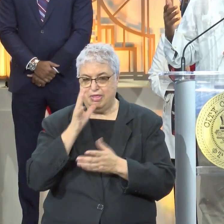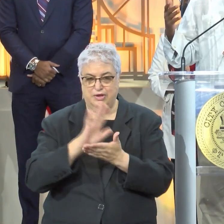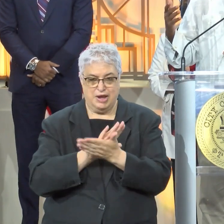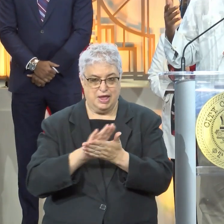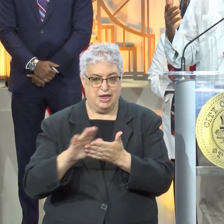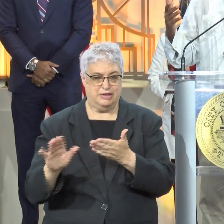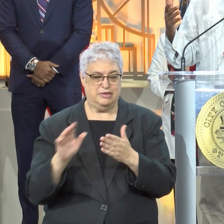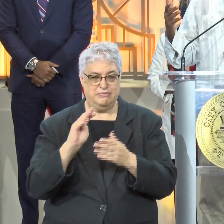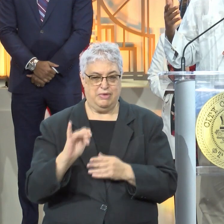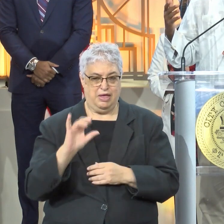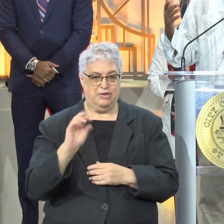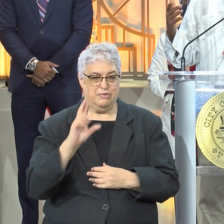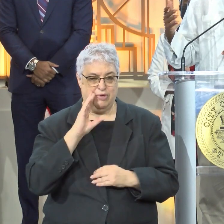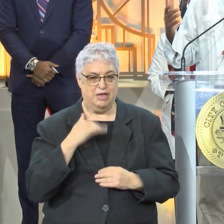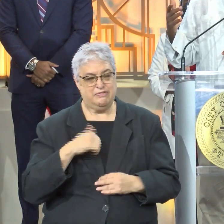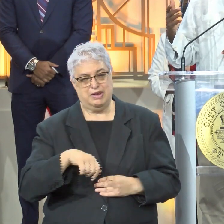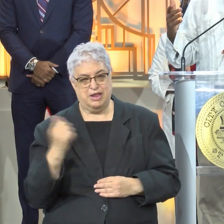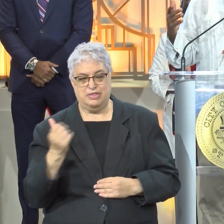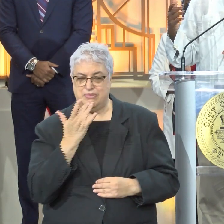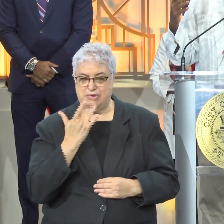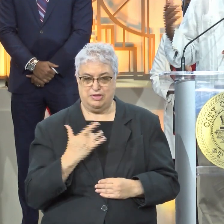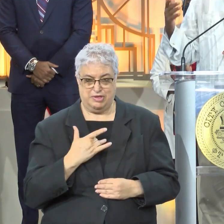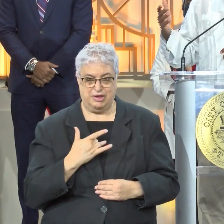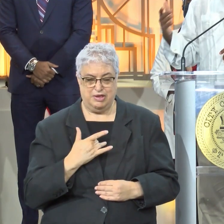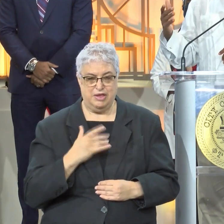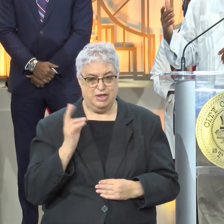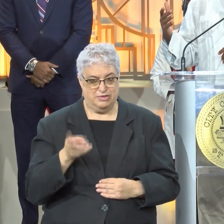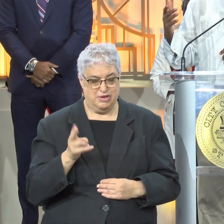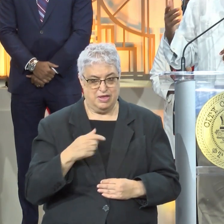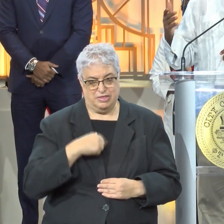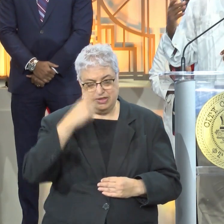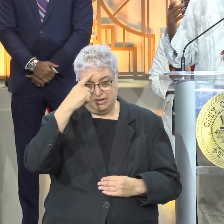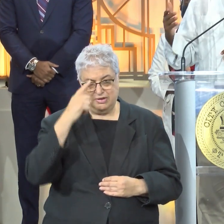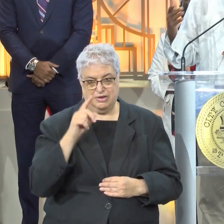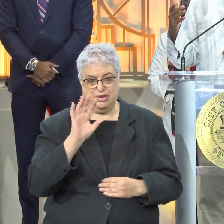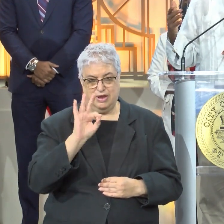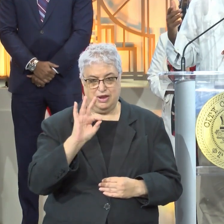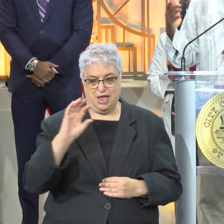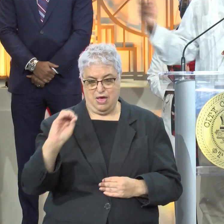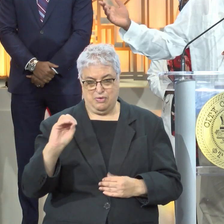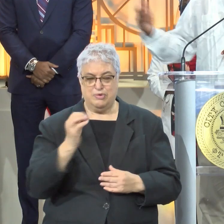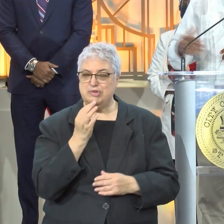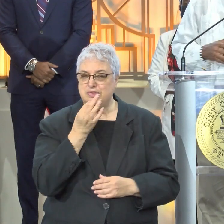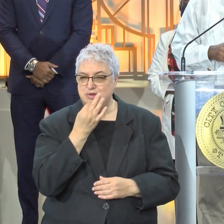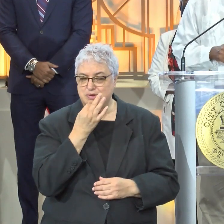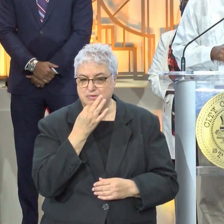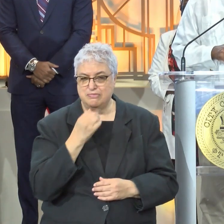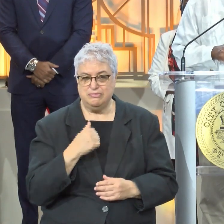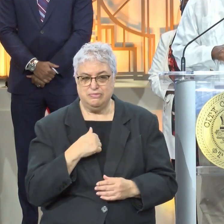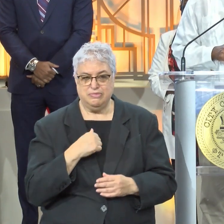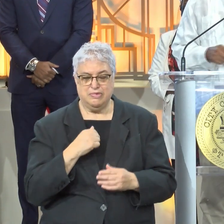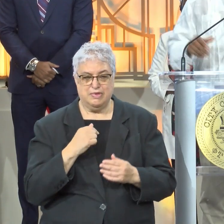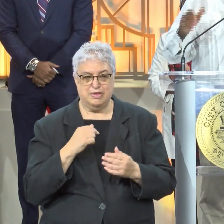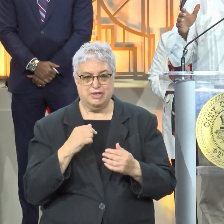note. The mayor, she's going to have another birthday, a historic one. I think it's going to be that 9-0 pretty soon, so I'll work with you,